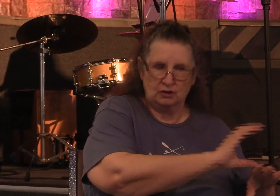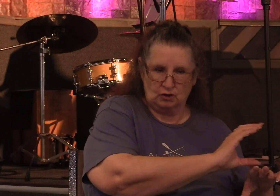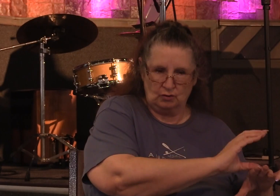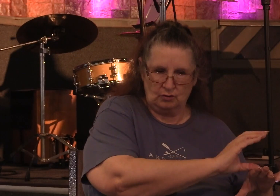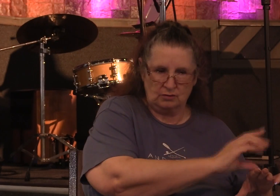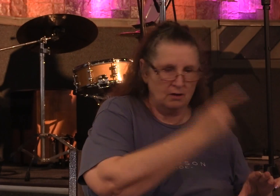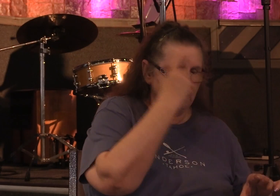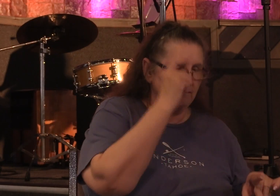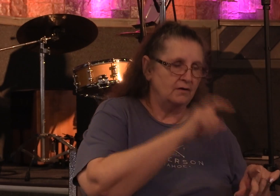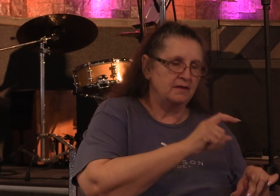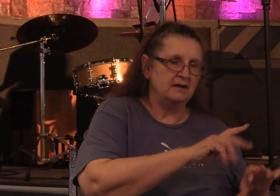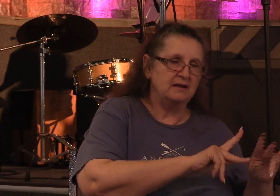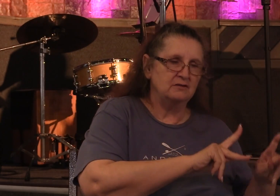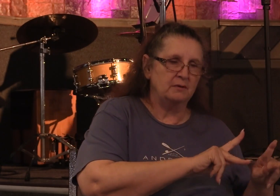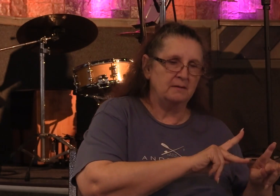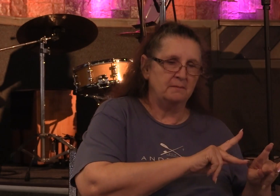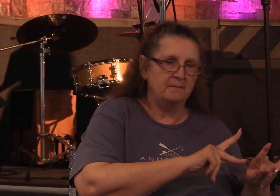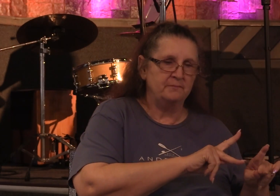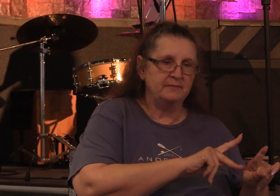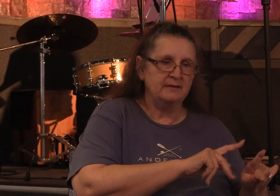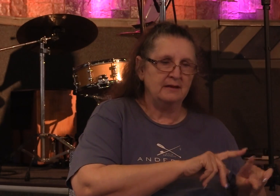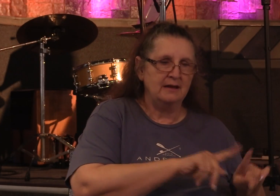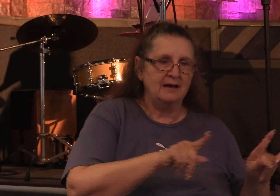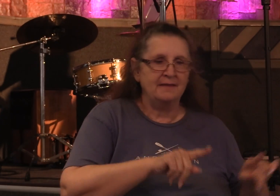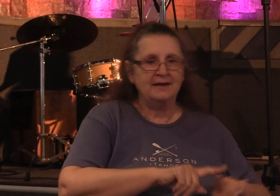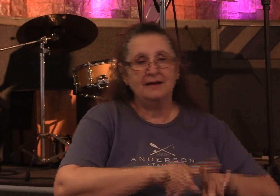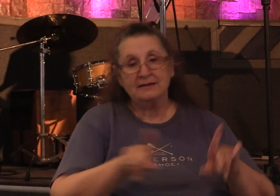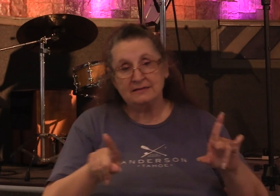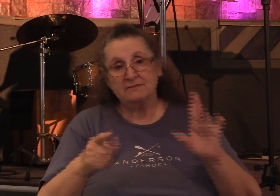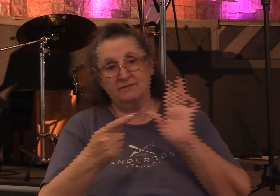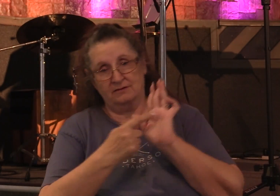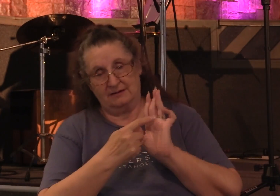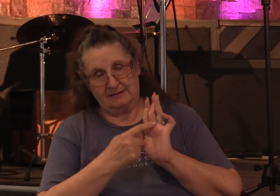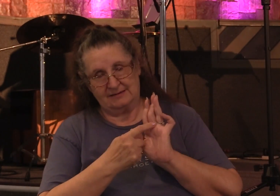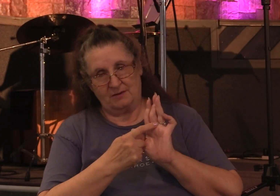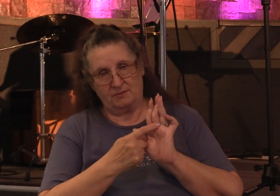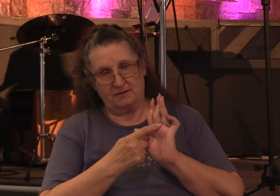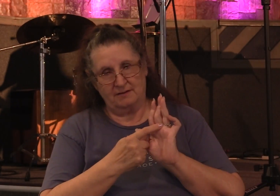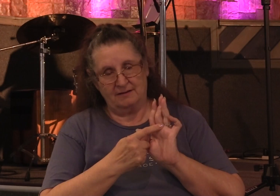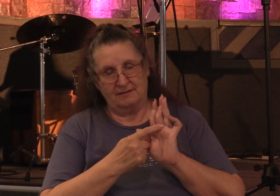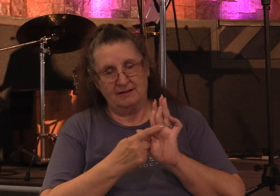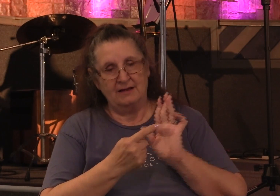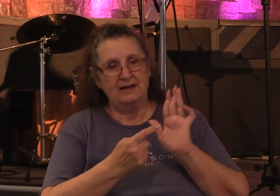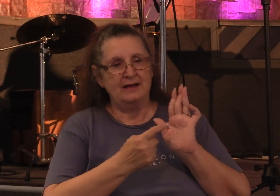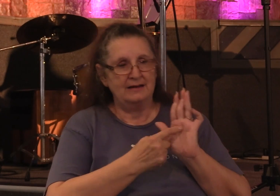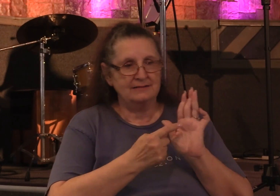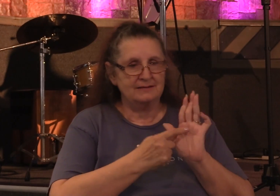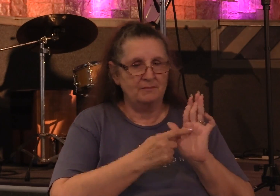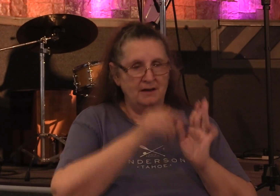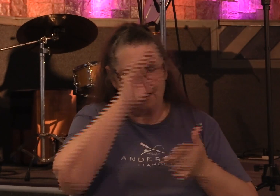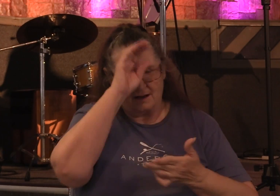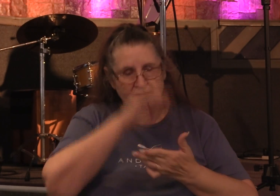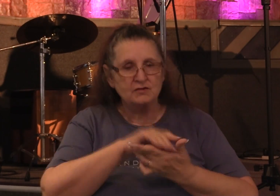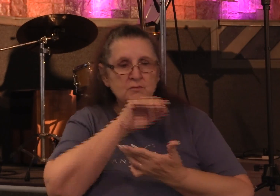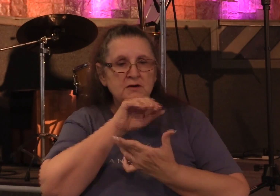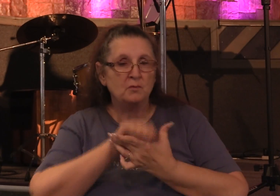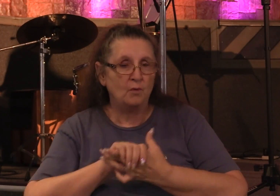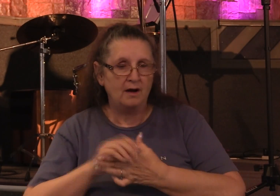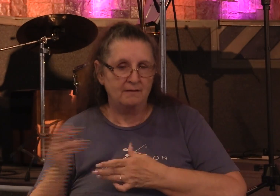But then we're immediately given another example. An example of a husband and a wife named